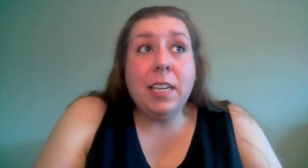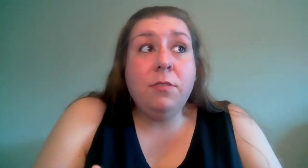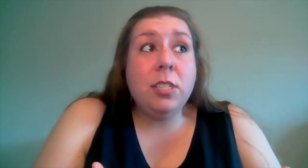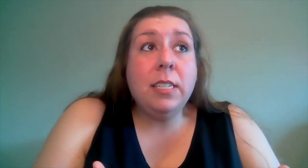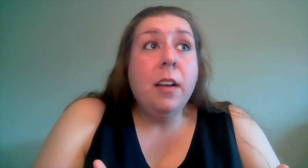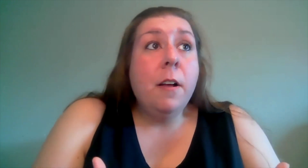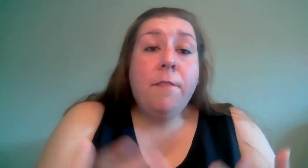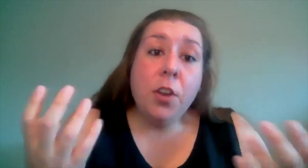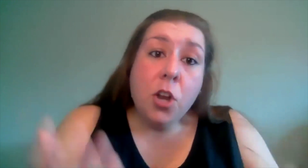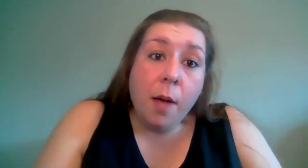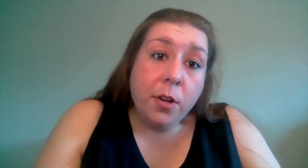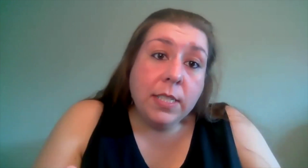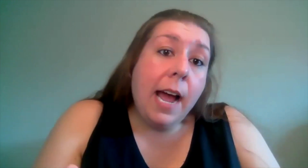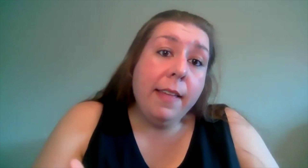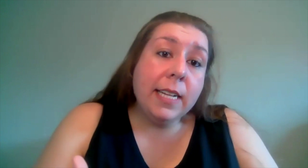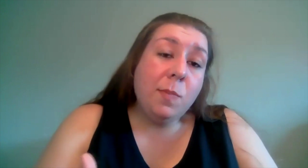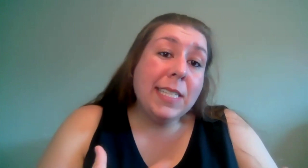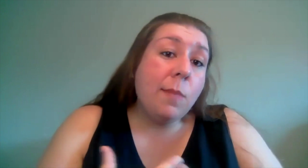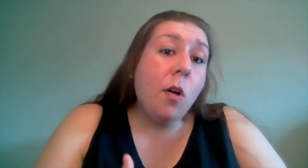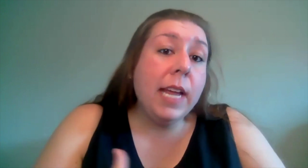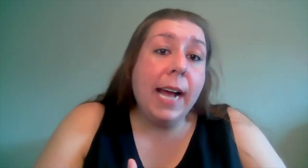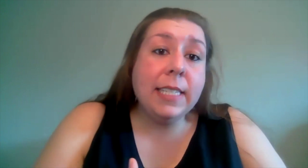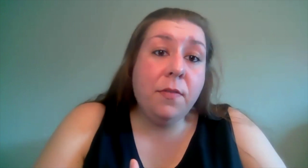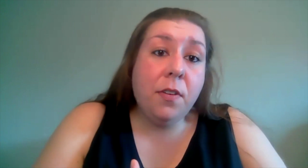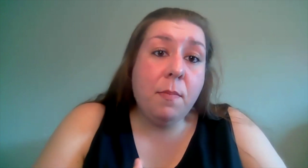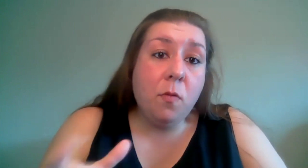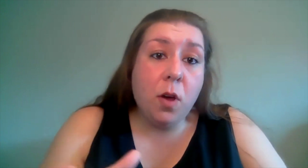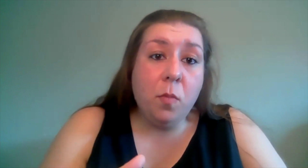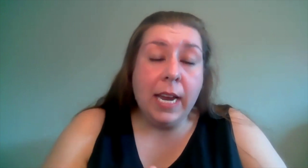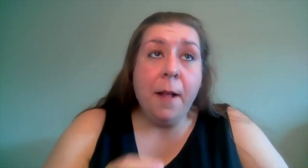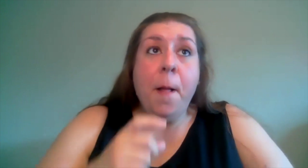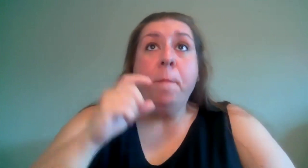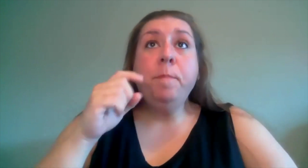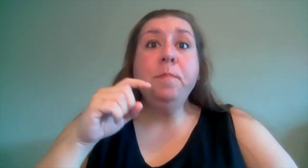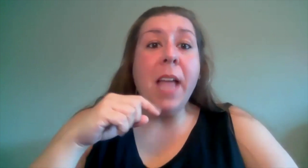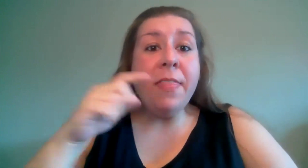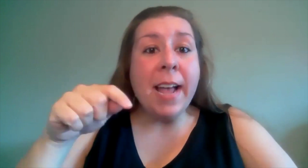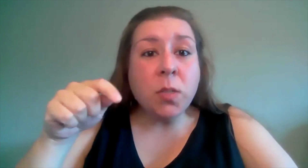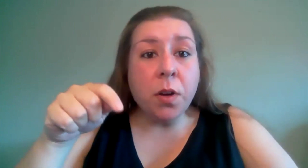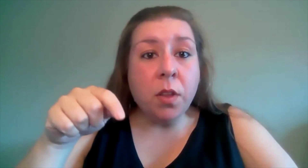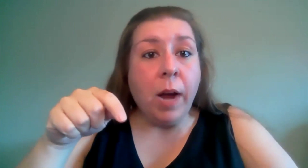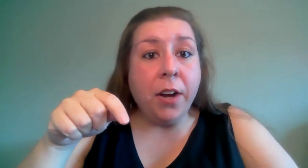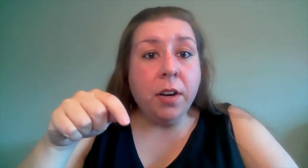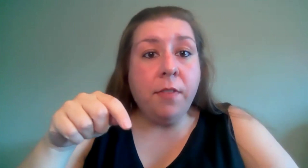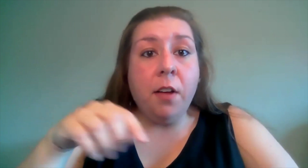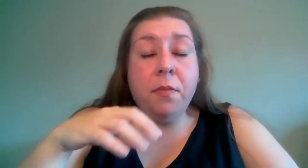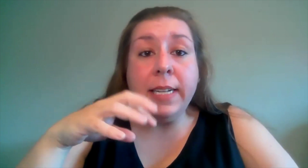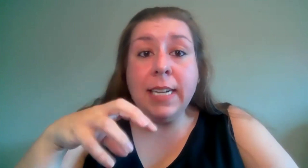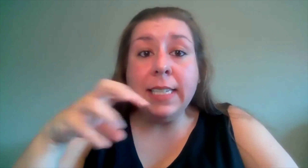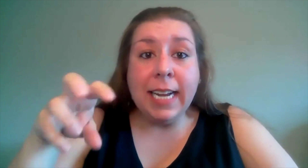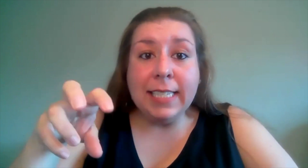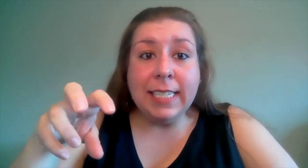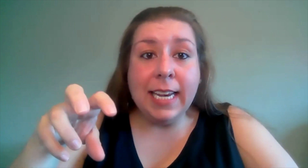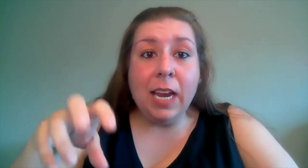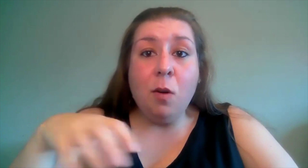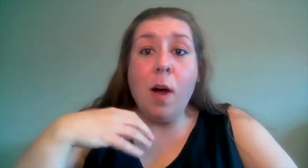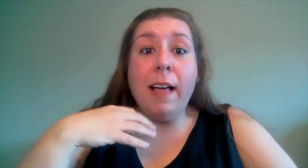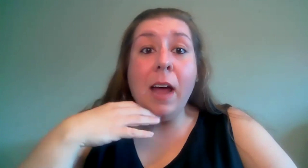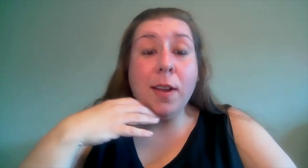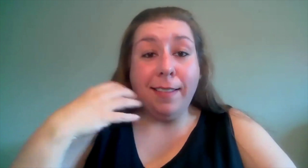of just phenomenal talent is because i'm only asking for them of one week and that's where the writer involvement does get sticky while i would